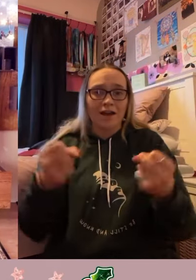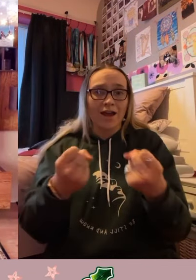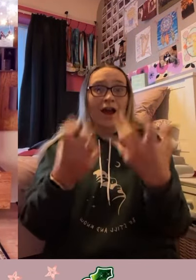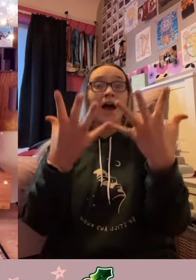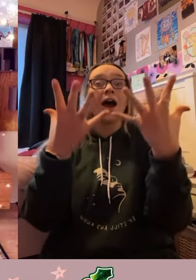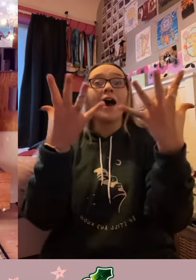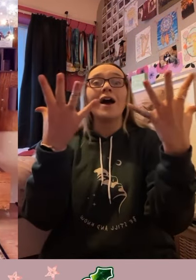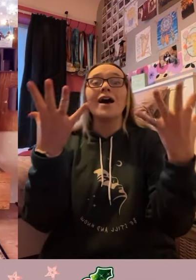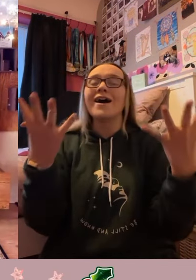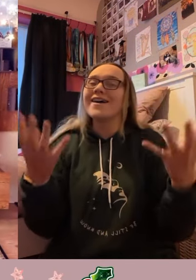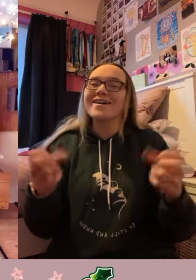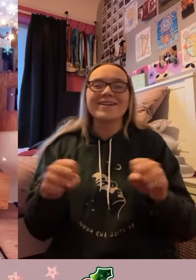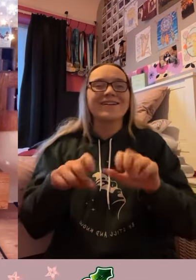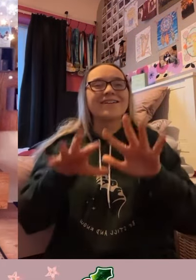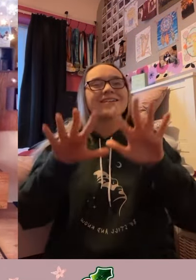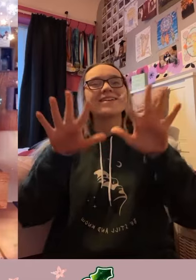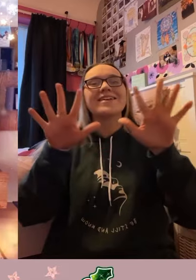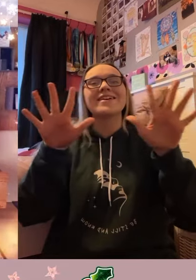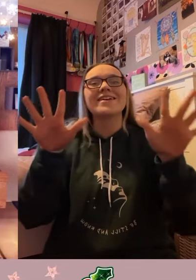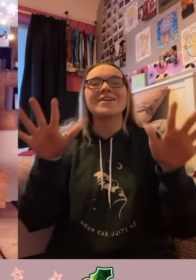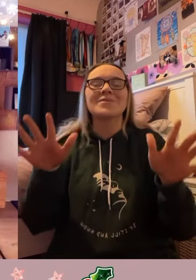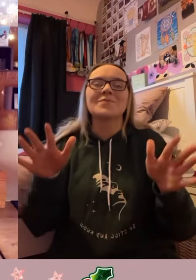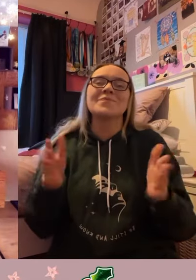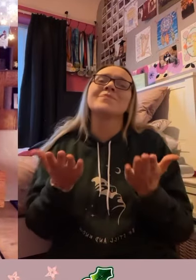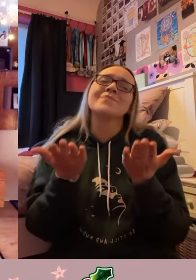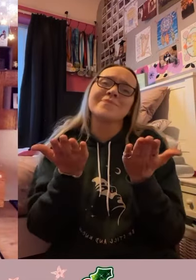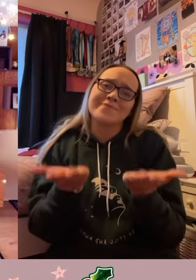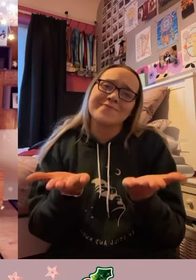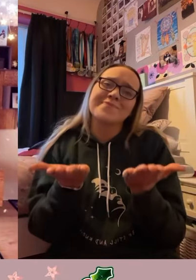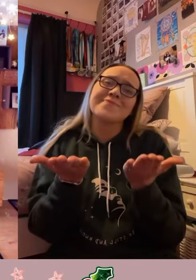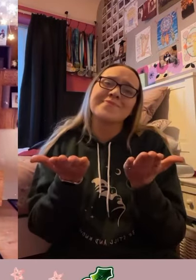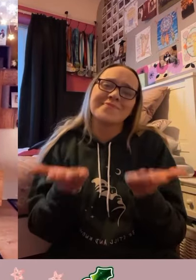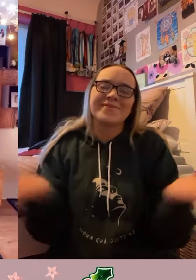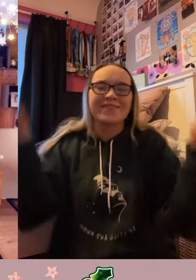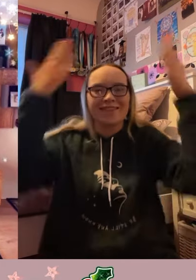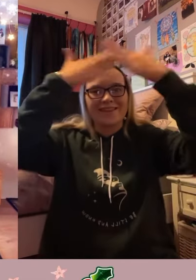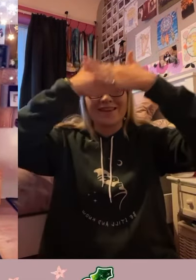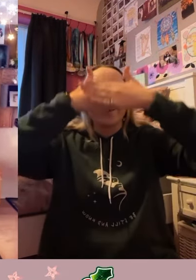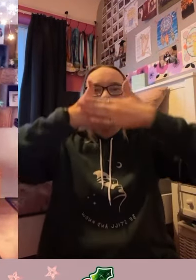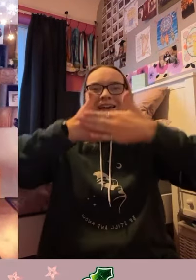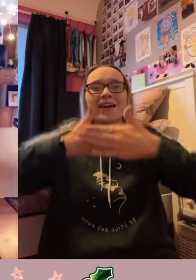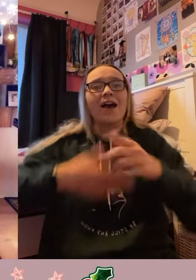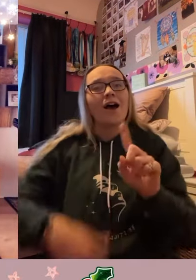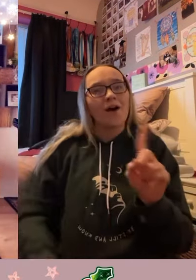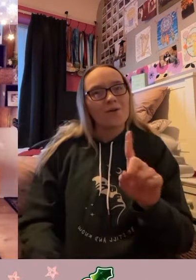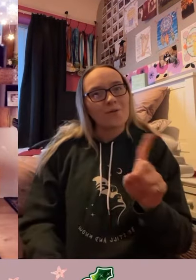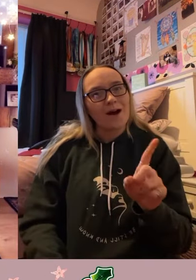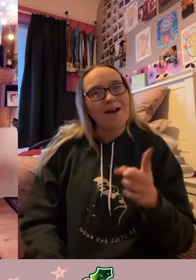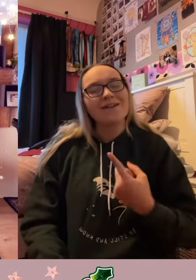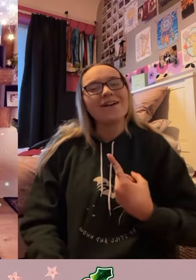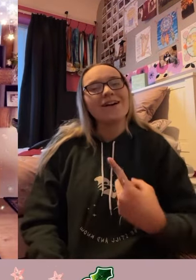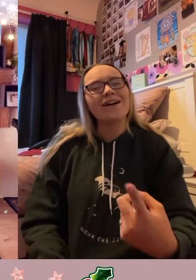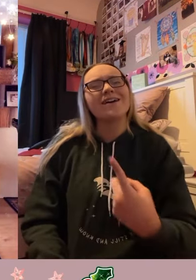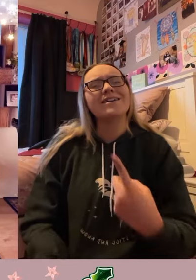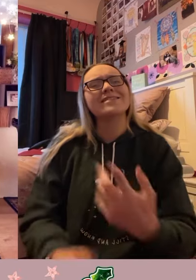shining. It is the night of our dear